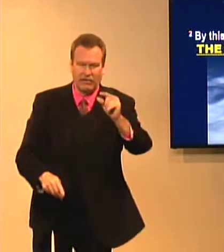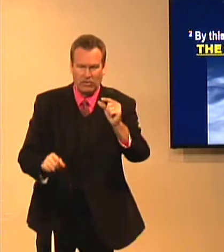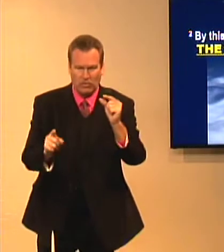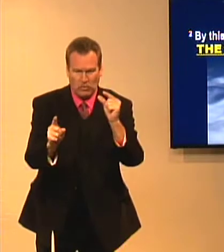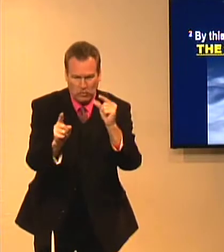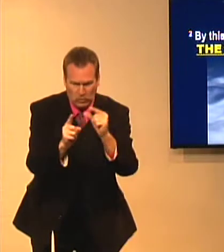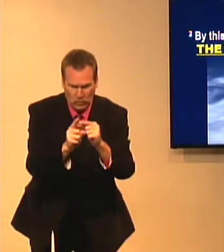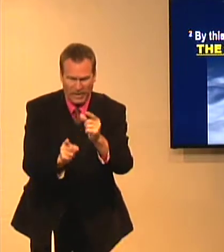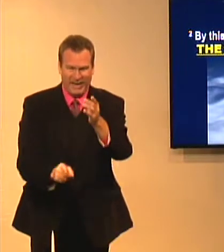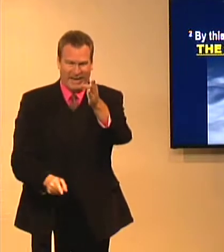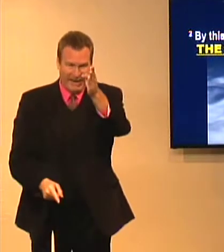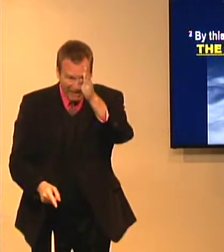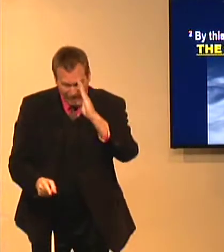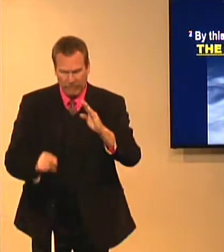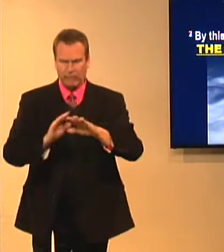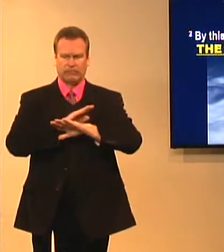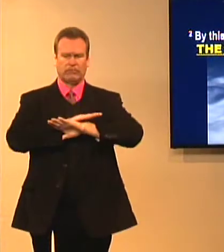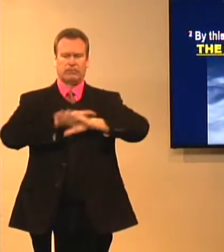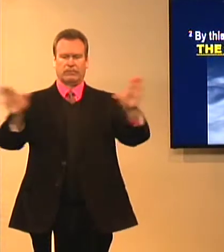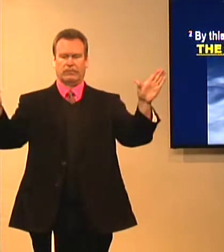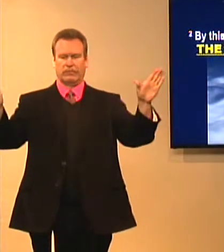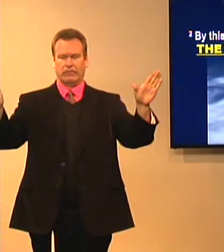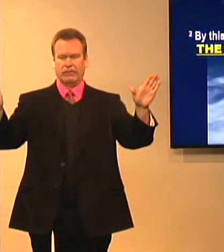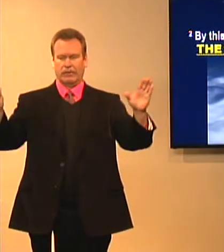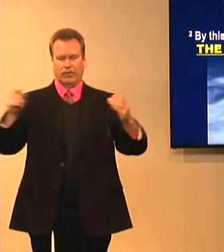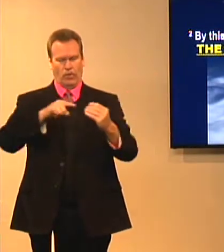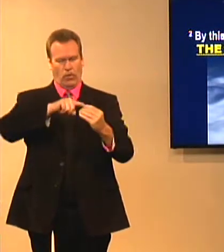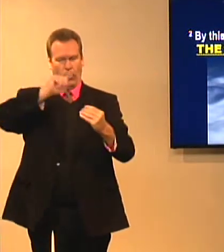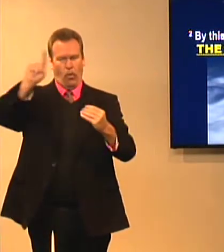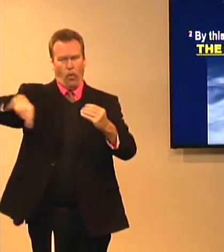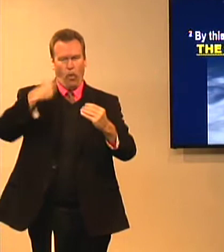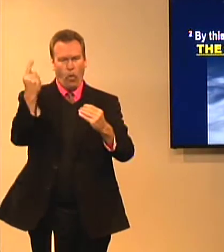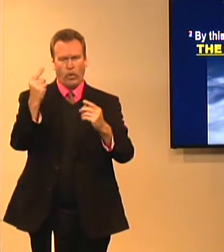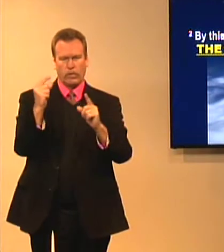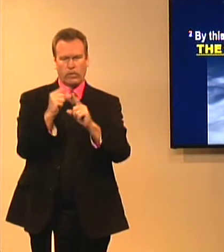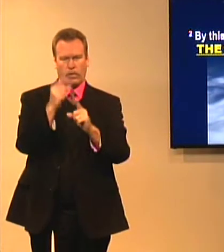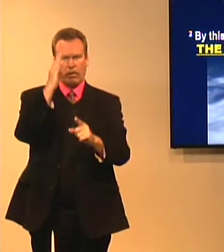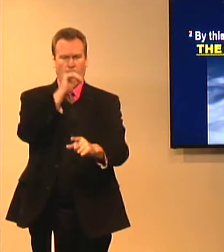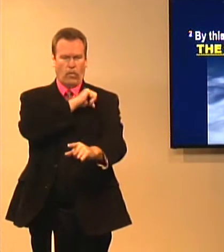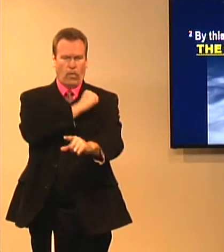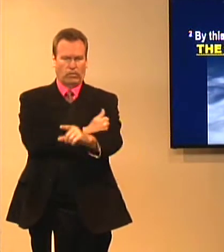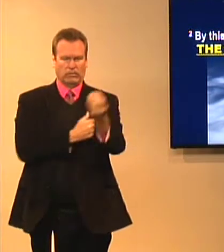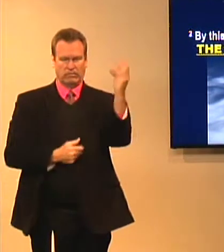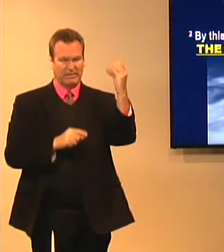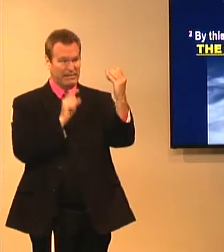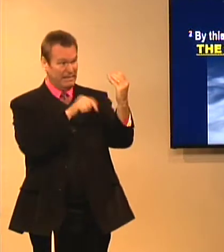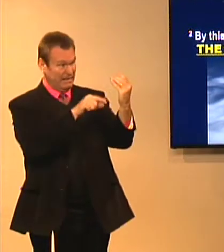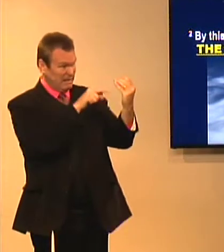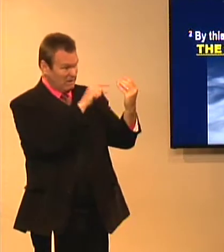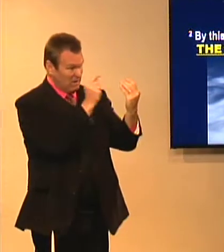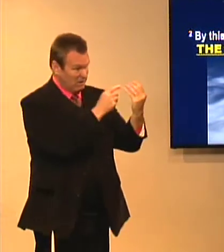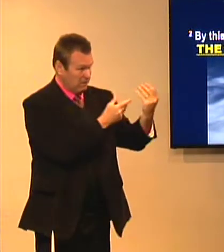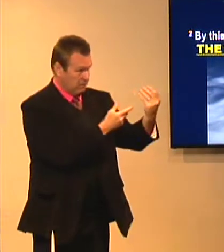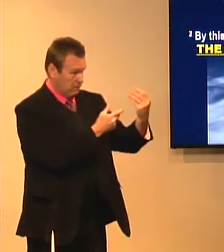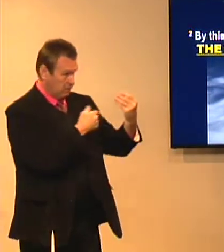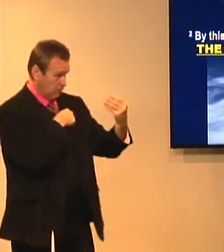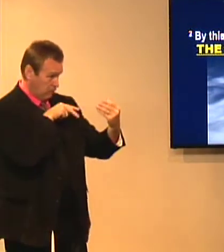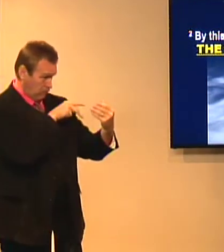we're not supposed to do that. We're here to hold fast to the word of God. And that alone is our foundation. God's word alone.